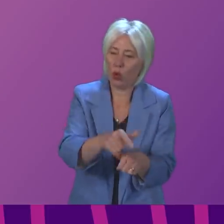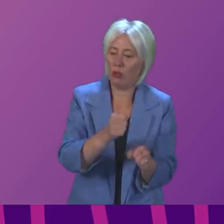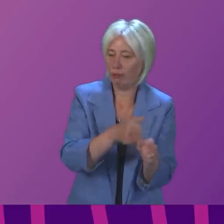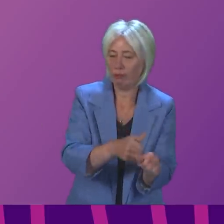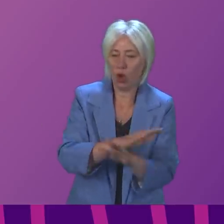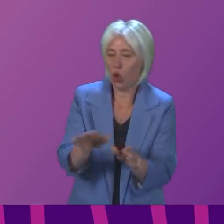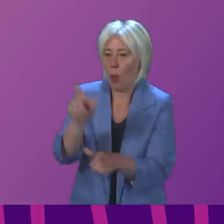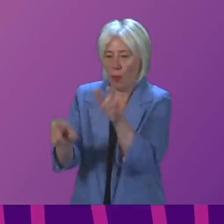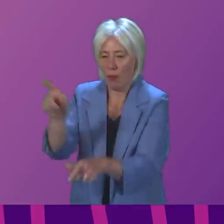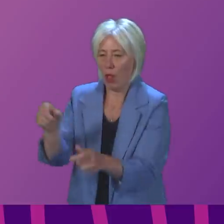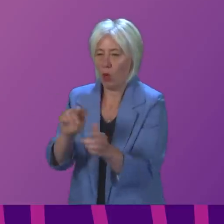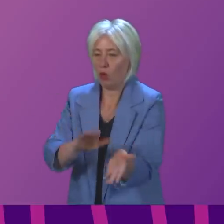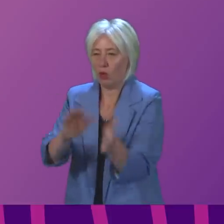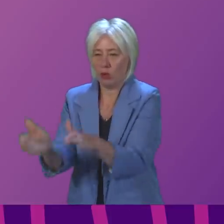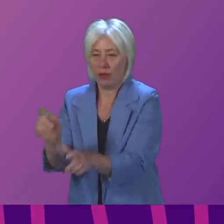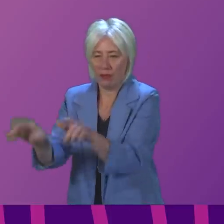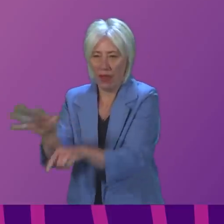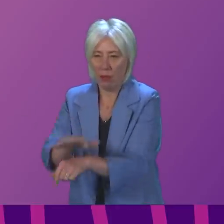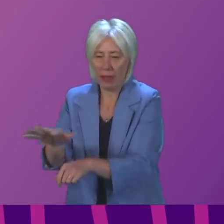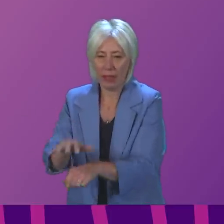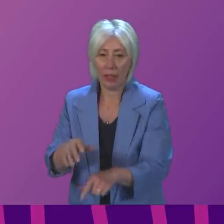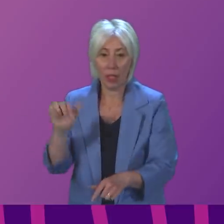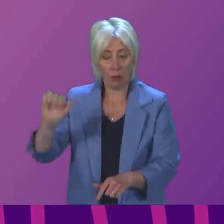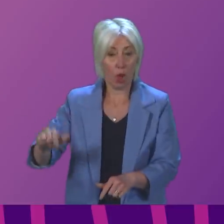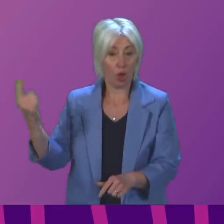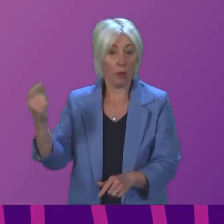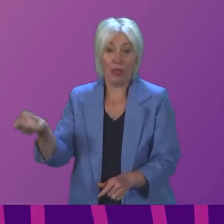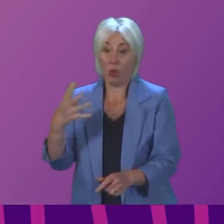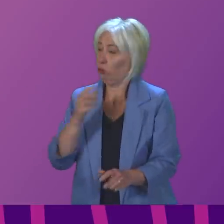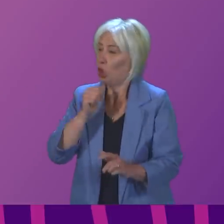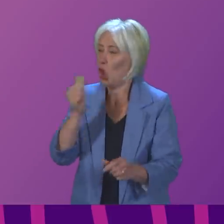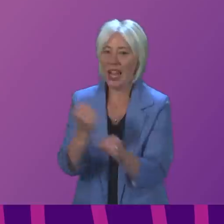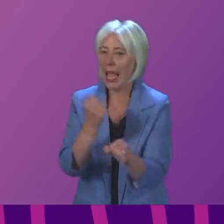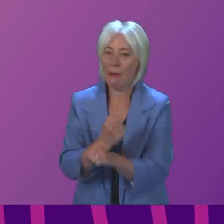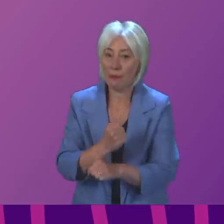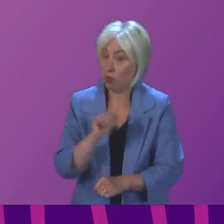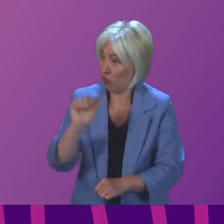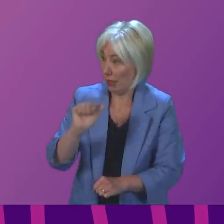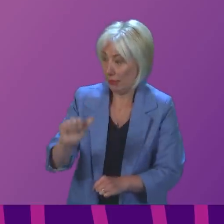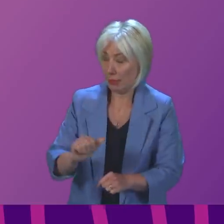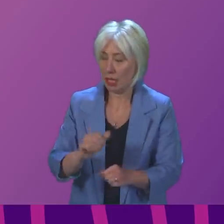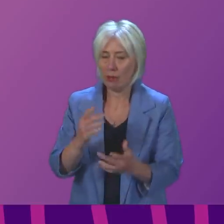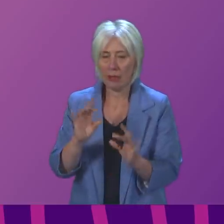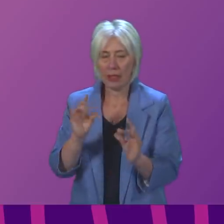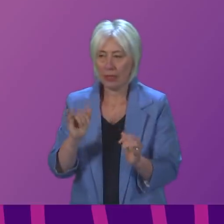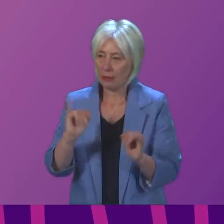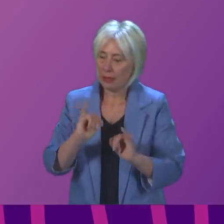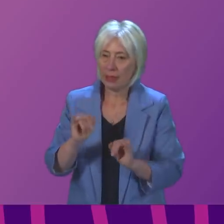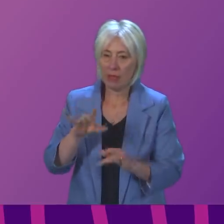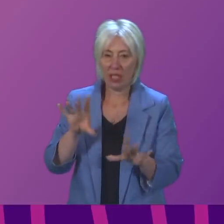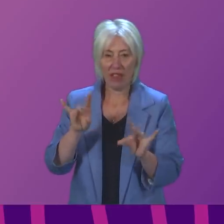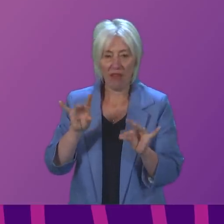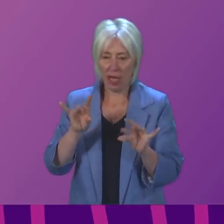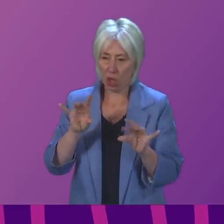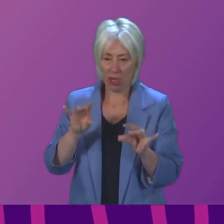a serious infection, exactly, it's not a game, Mr Gray. Whenever there is a serious infection, an urgent alert is